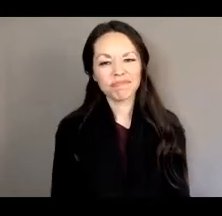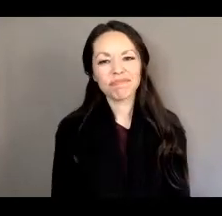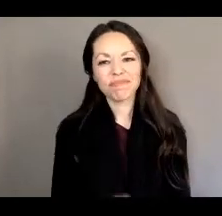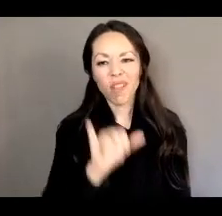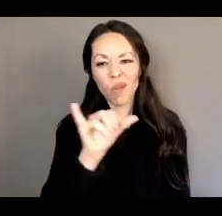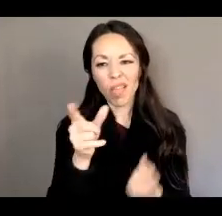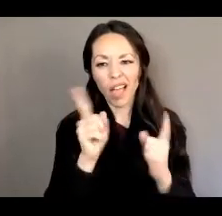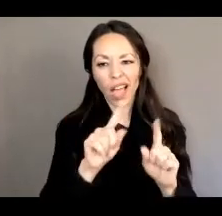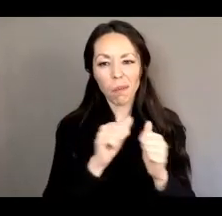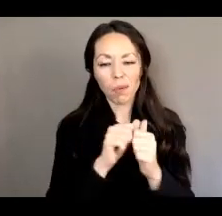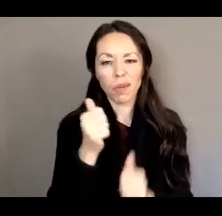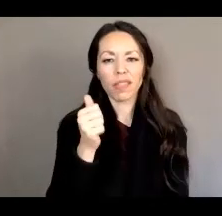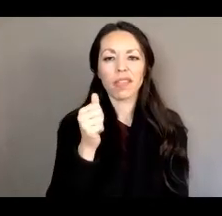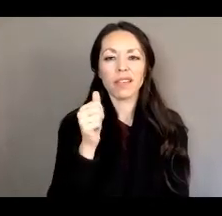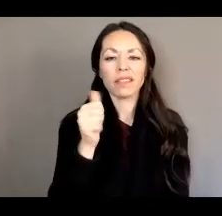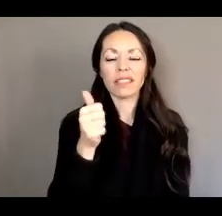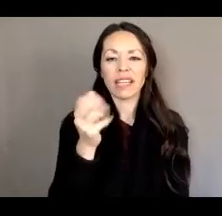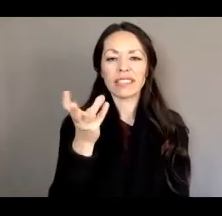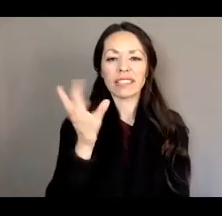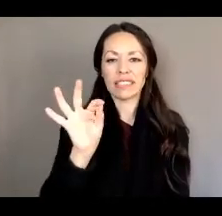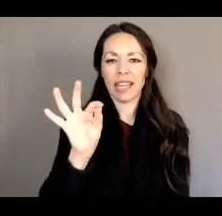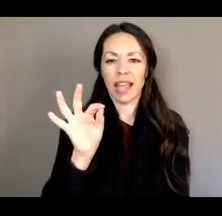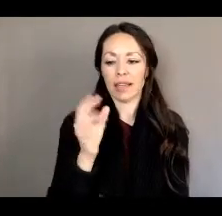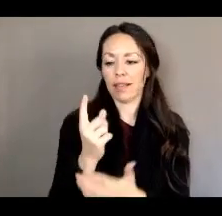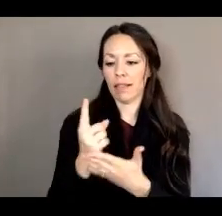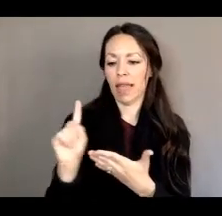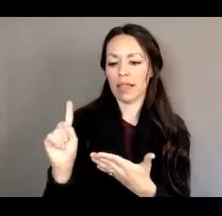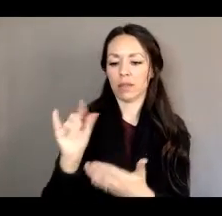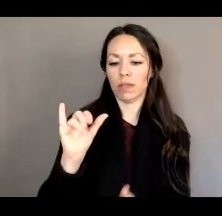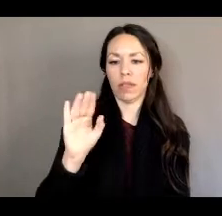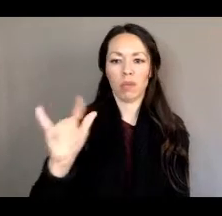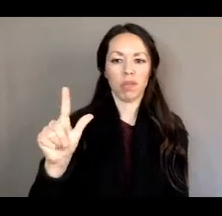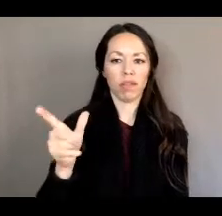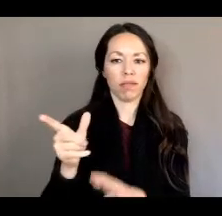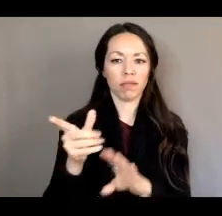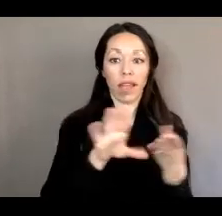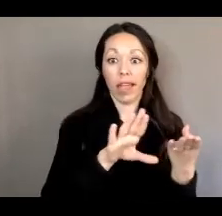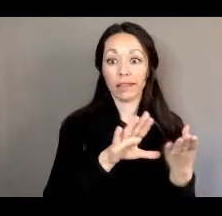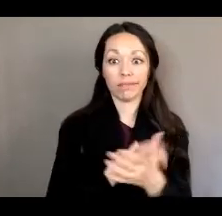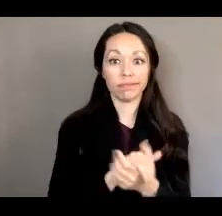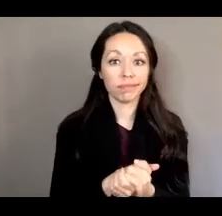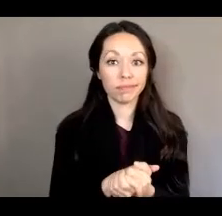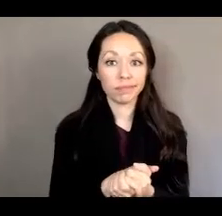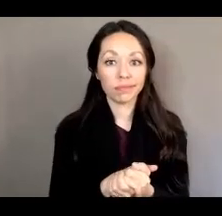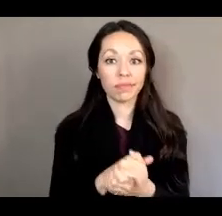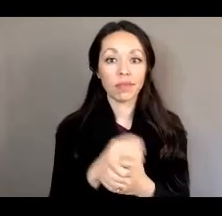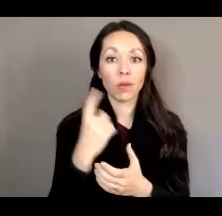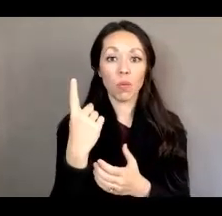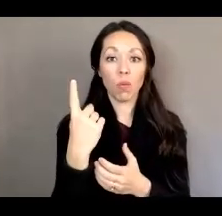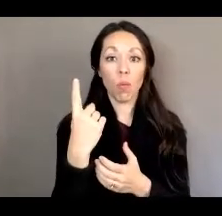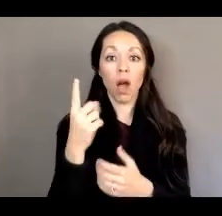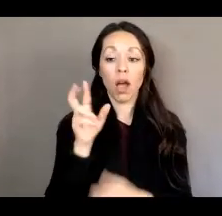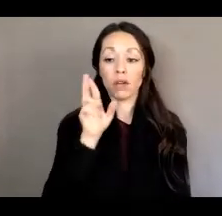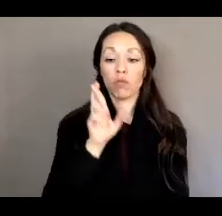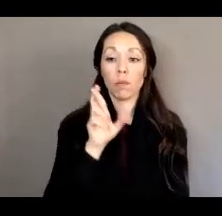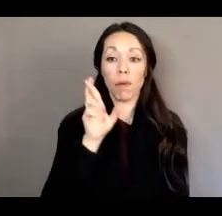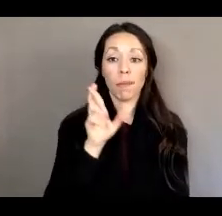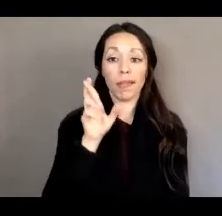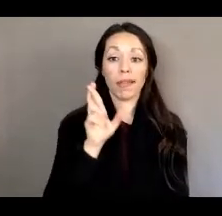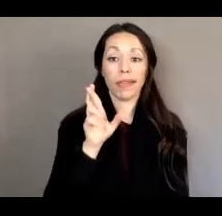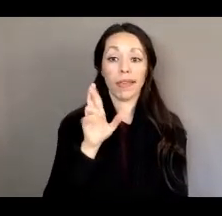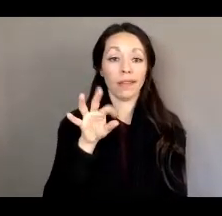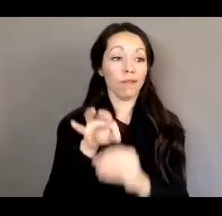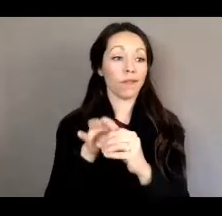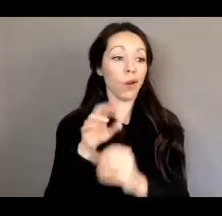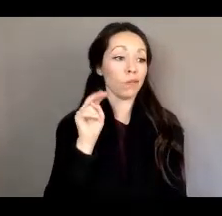10 69 is that last week that bill died because one Republican member voted no.